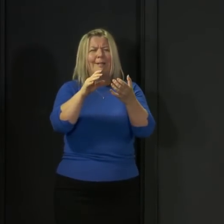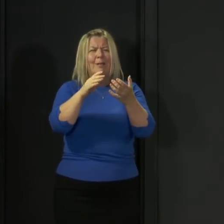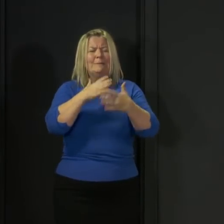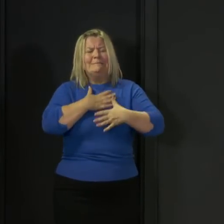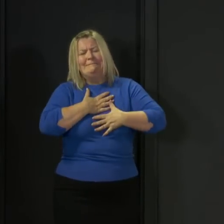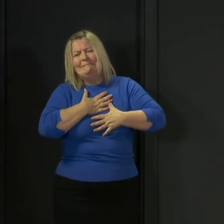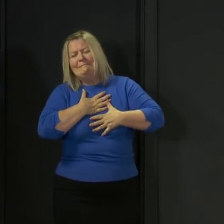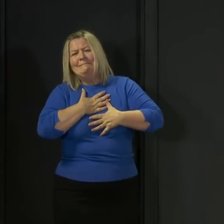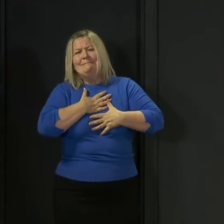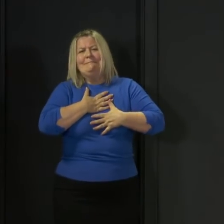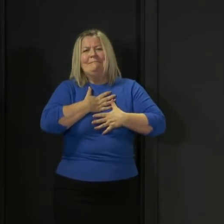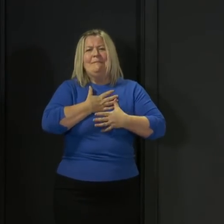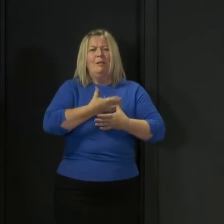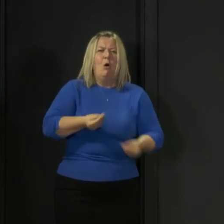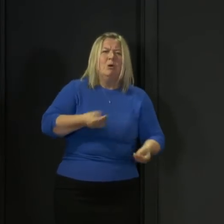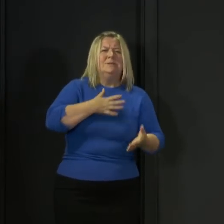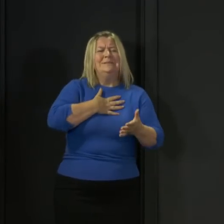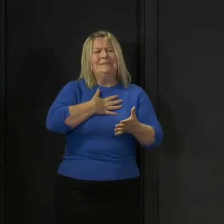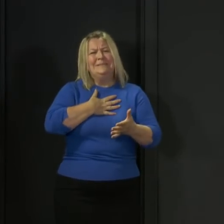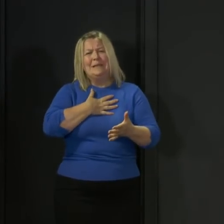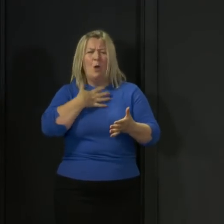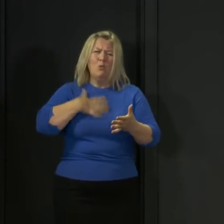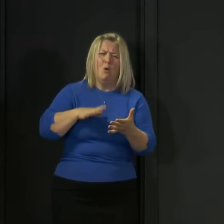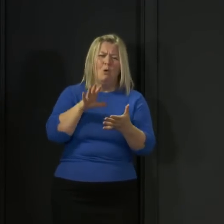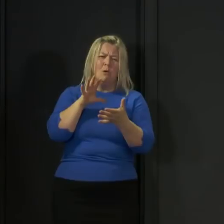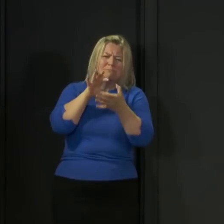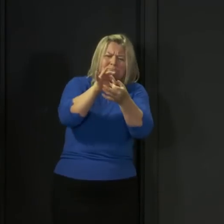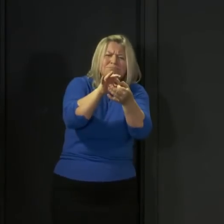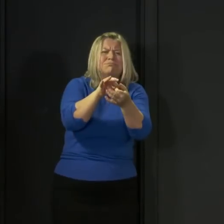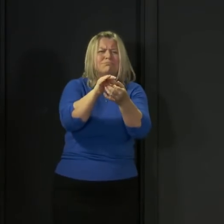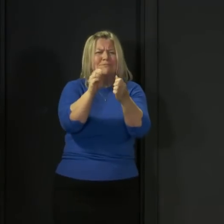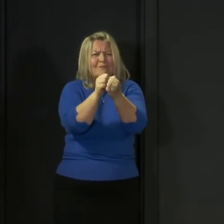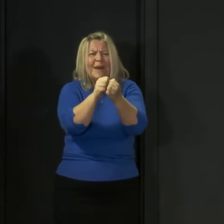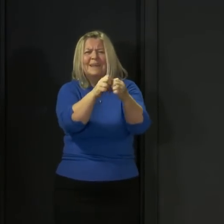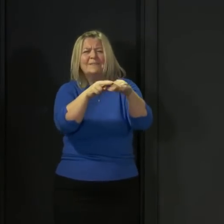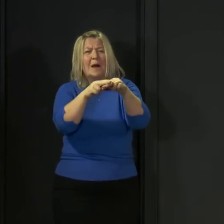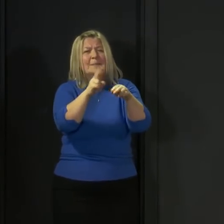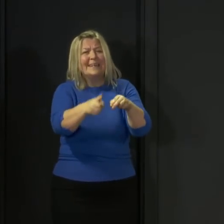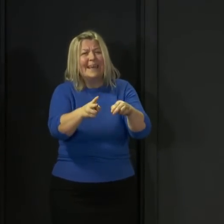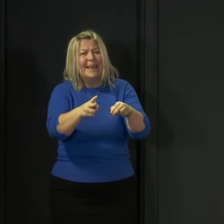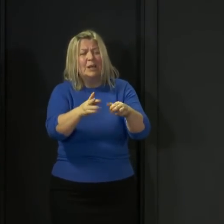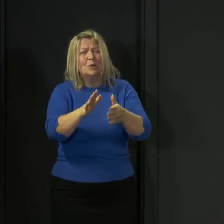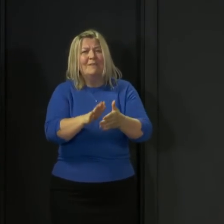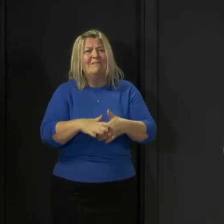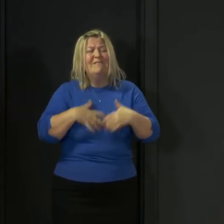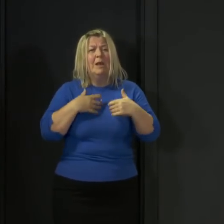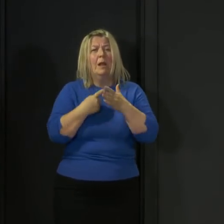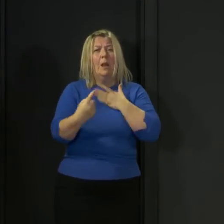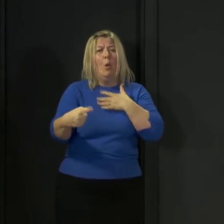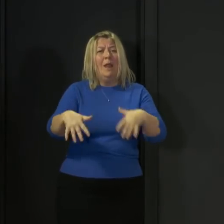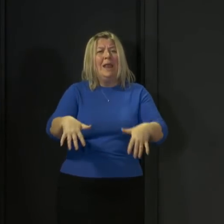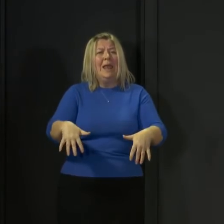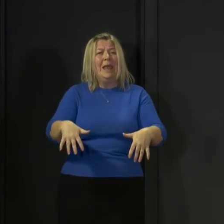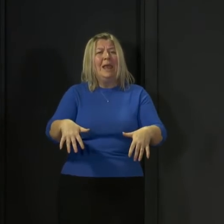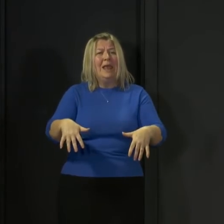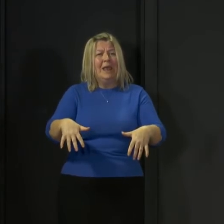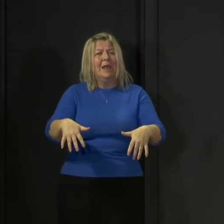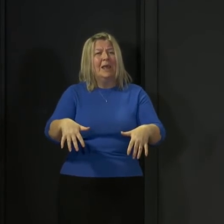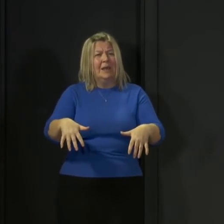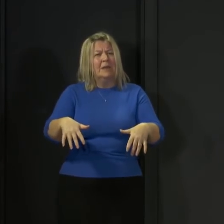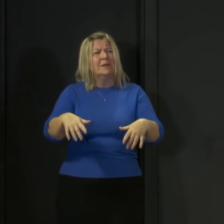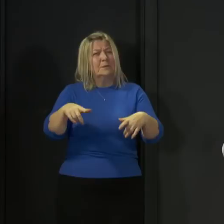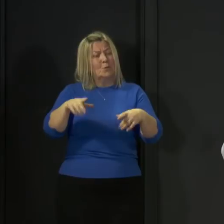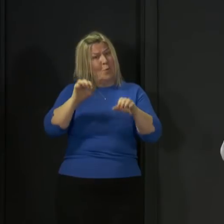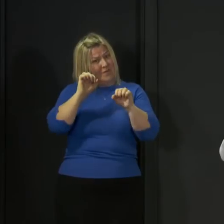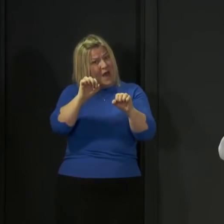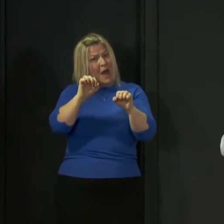and that is leading to people feeling more isolated and at times more lonely. And it is as important as we contemplate that route map